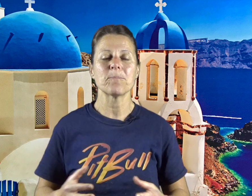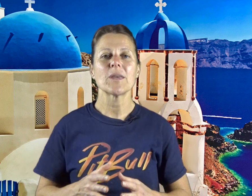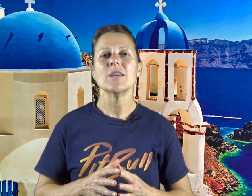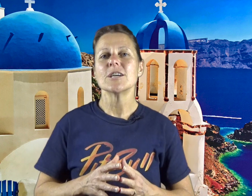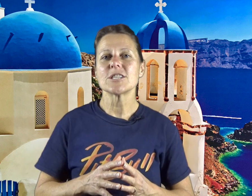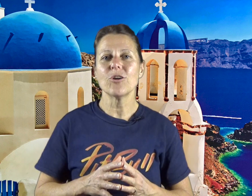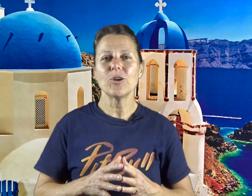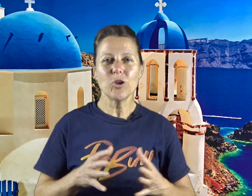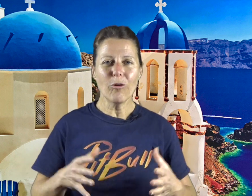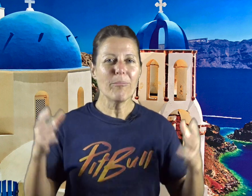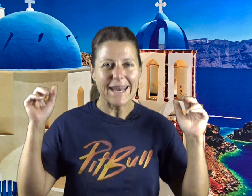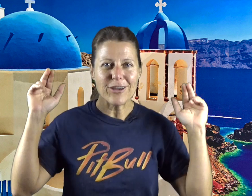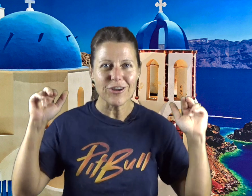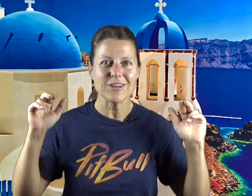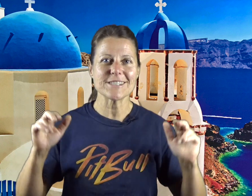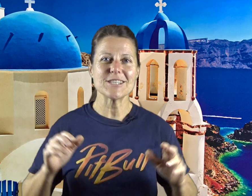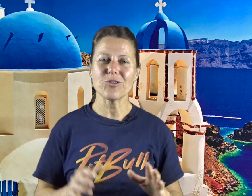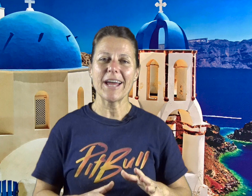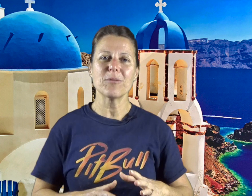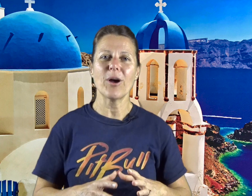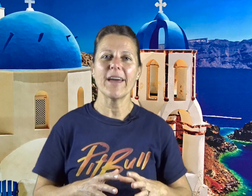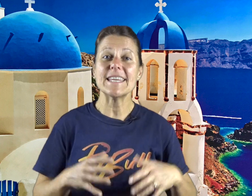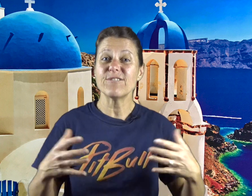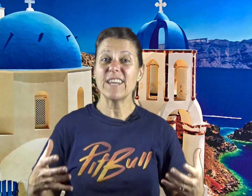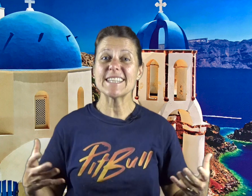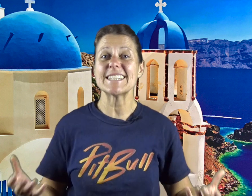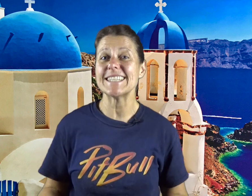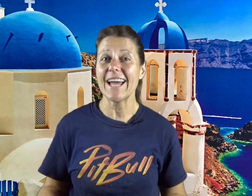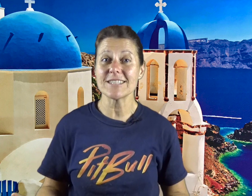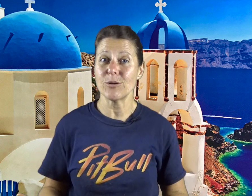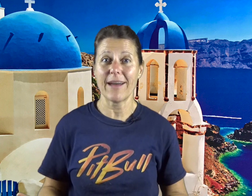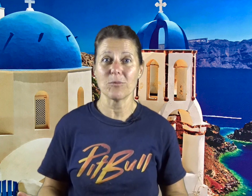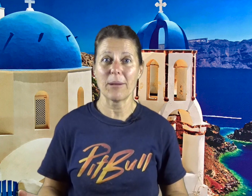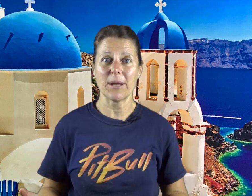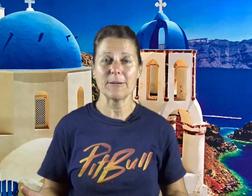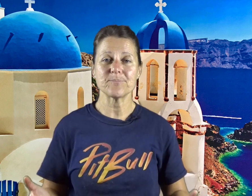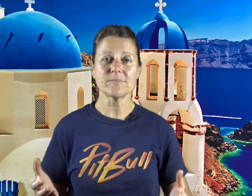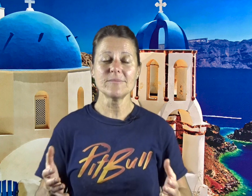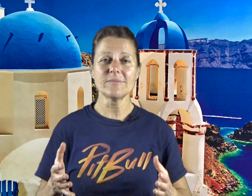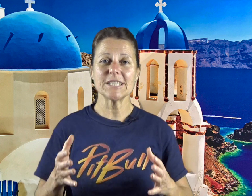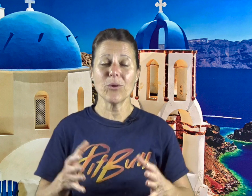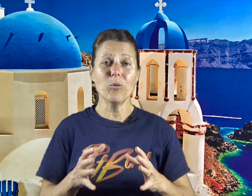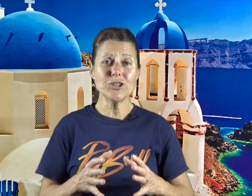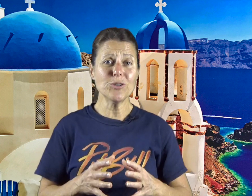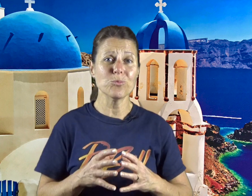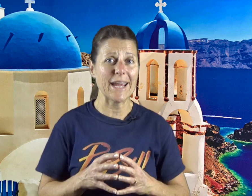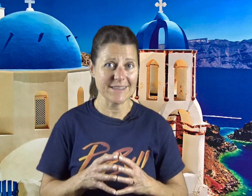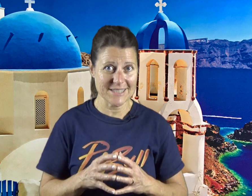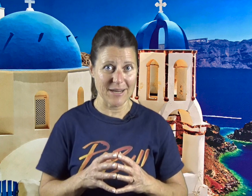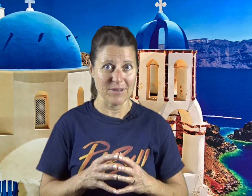so your money curse is created by these fears and doubts that you have around money so I want you to write the statement